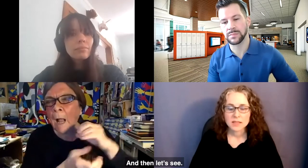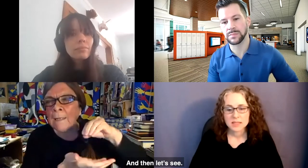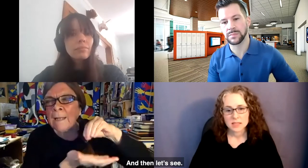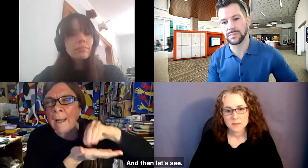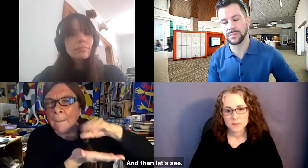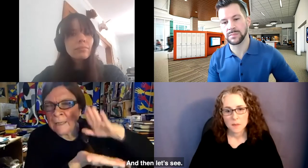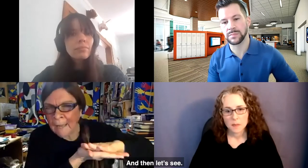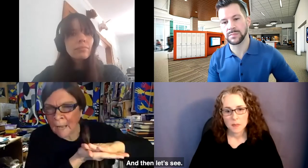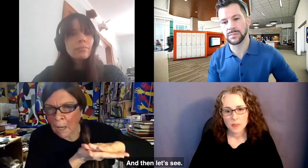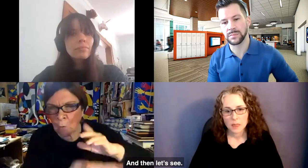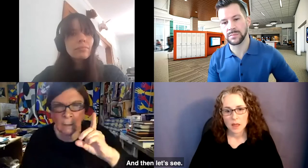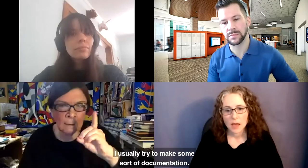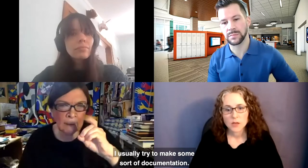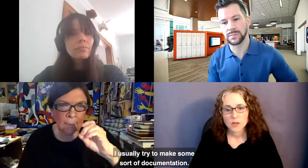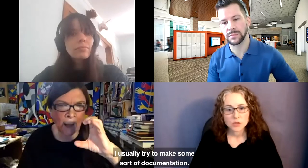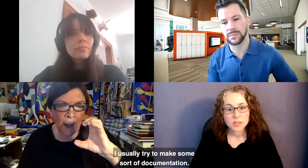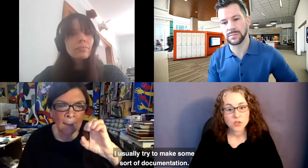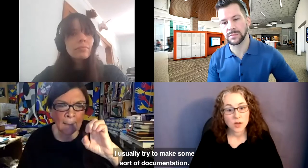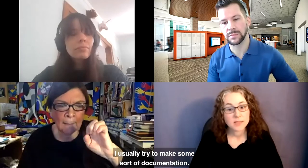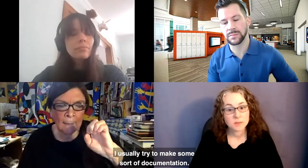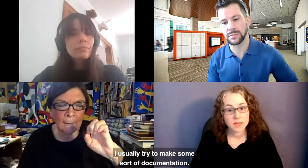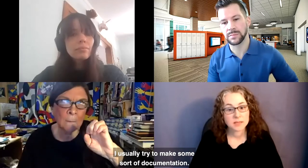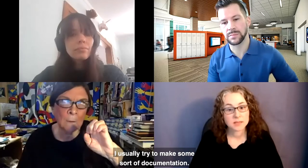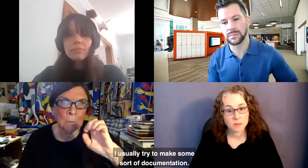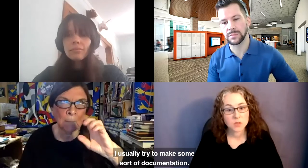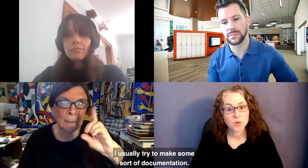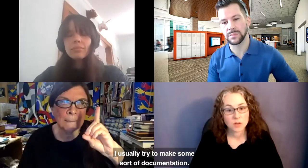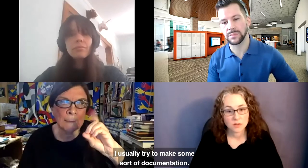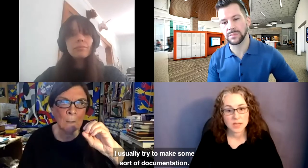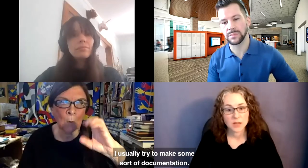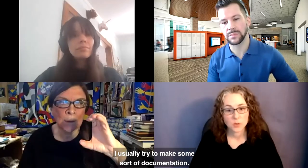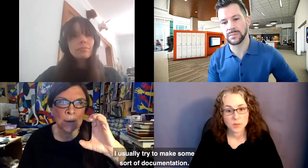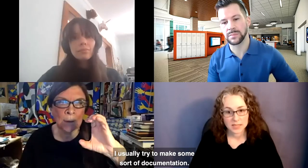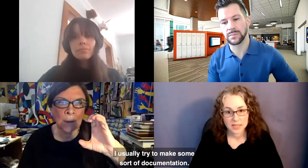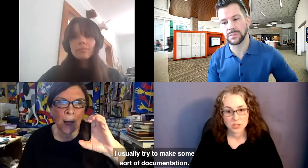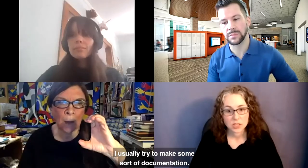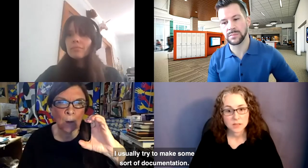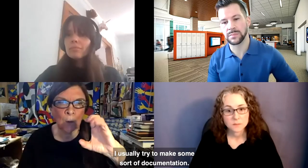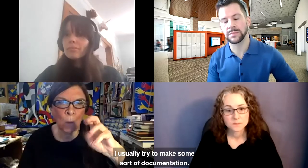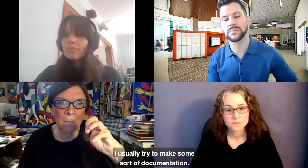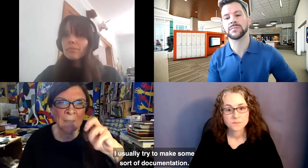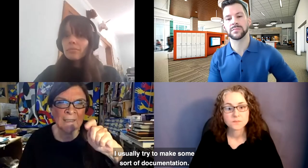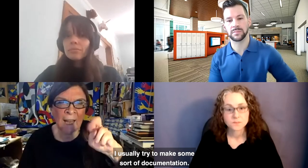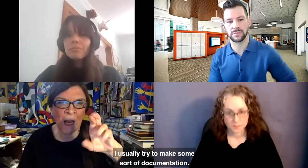let's see. I usually try to make some sort of documentation.